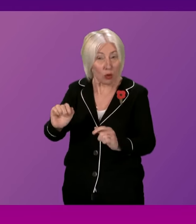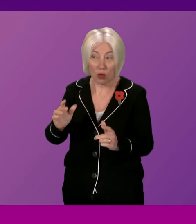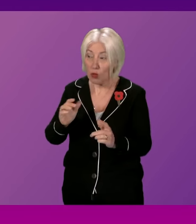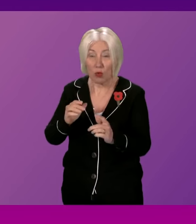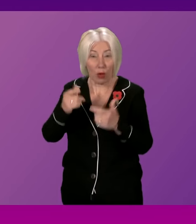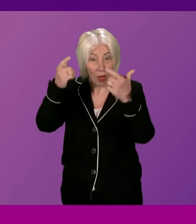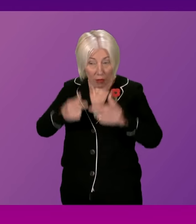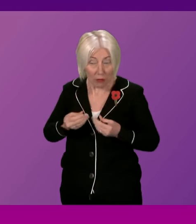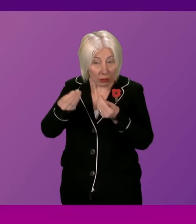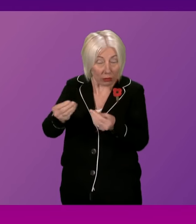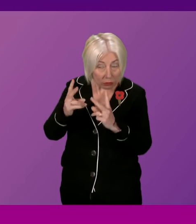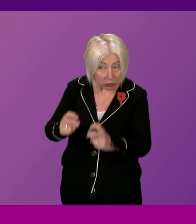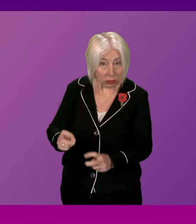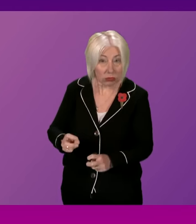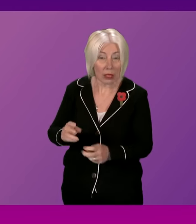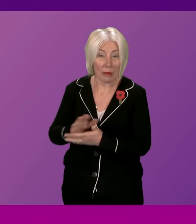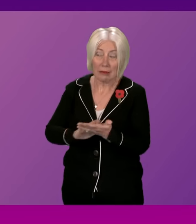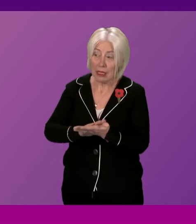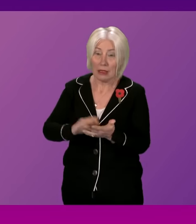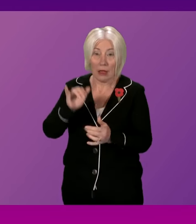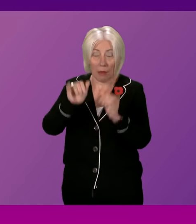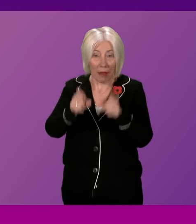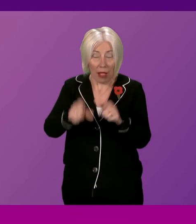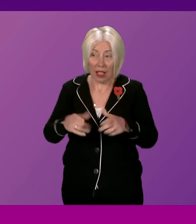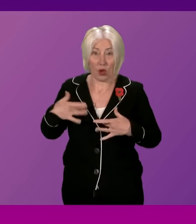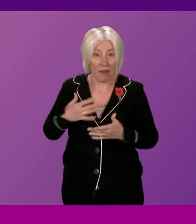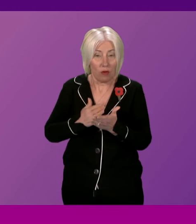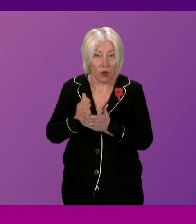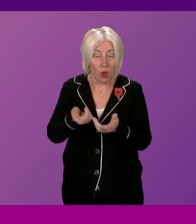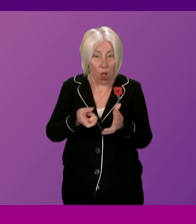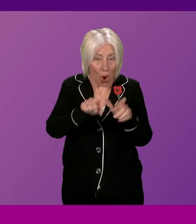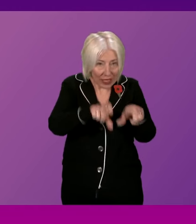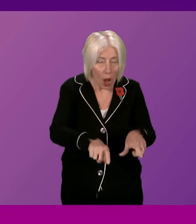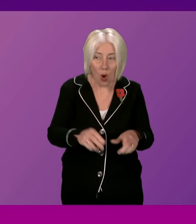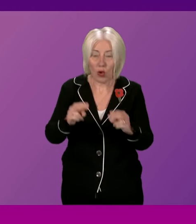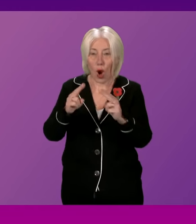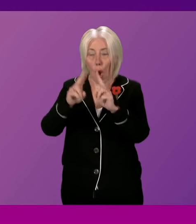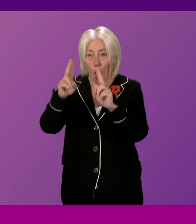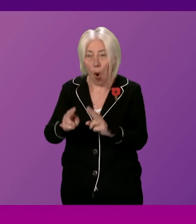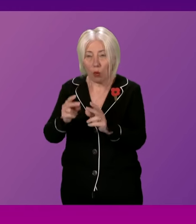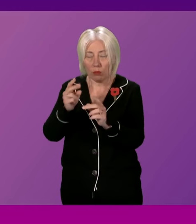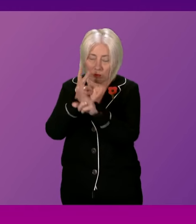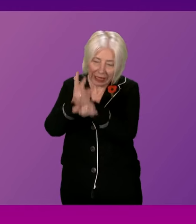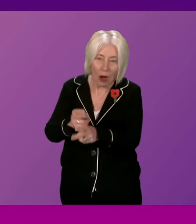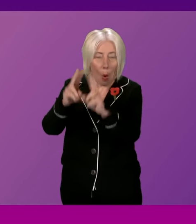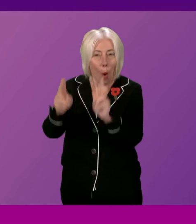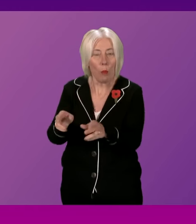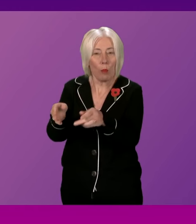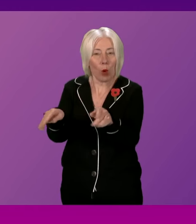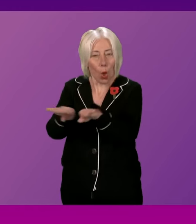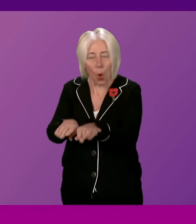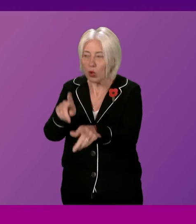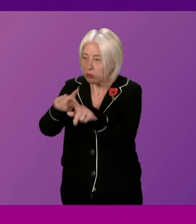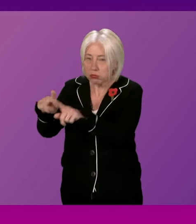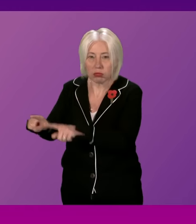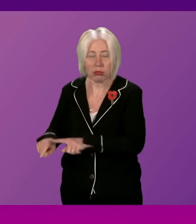their families, and everyone who lived under lockdowns and closures. So, in reference to the First Minister's first answer, the government has handed